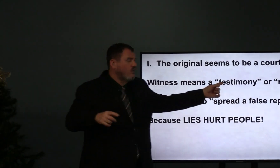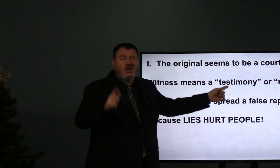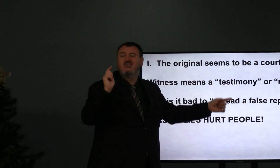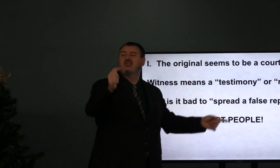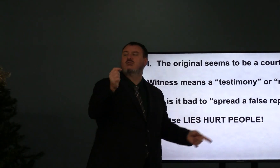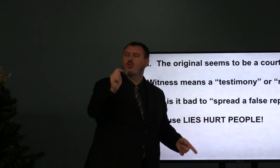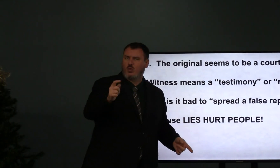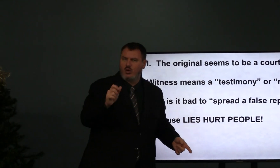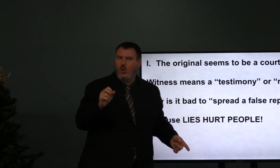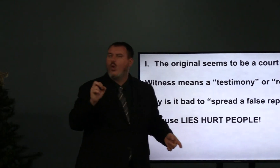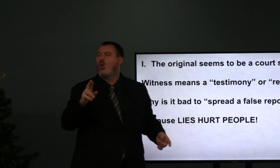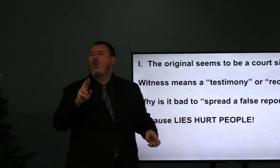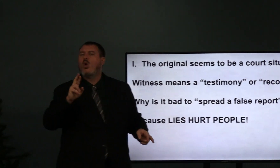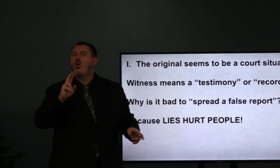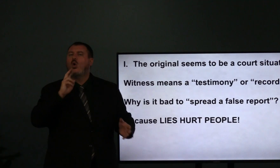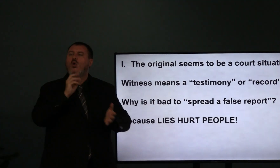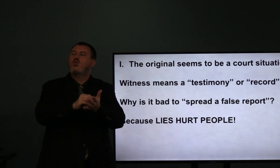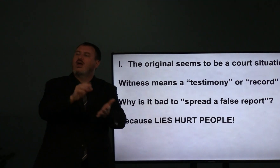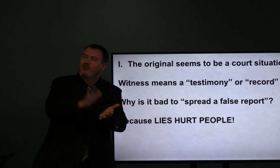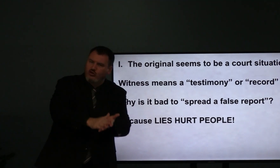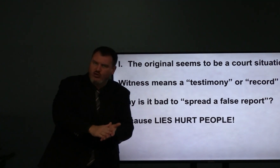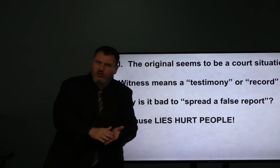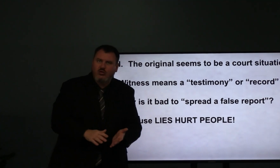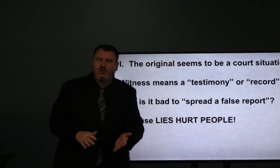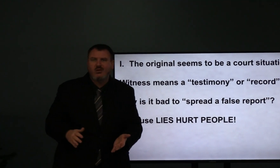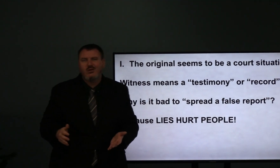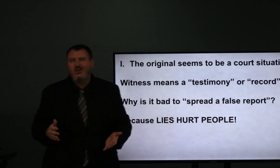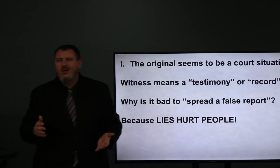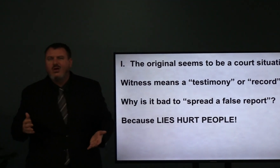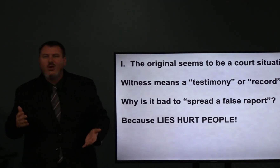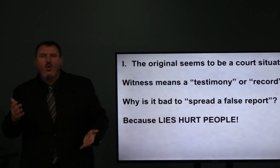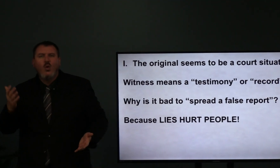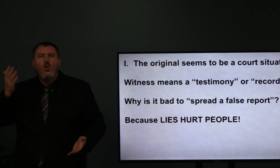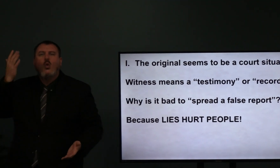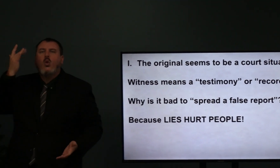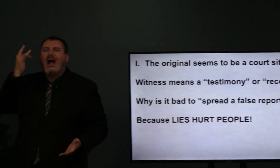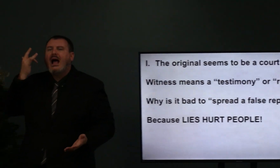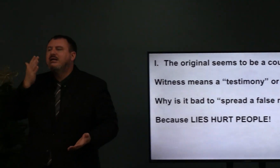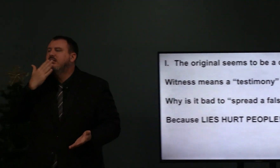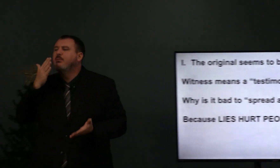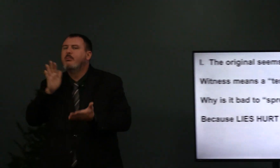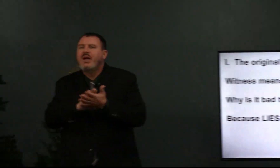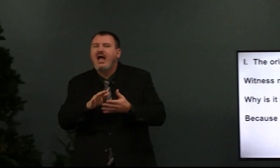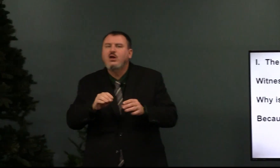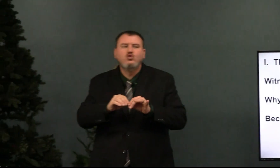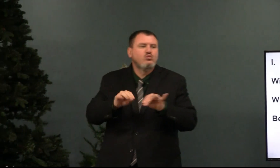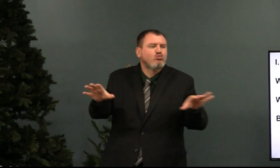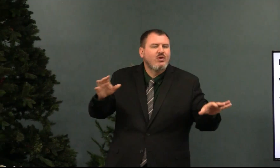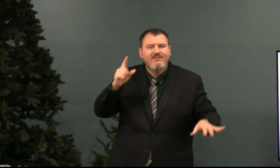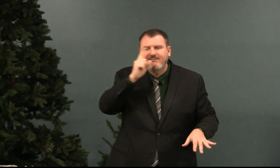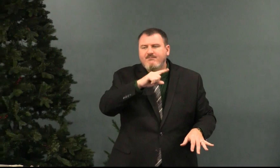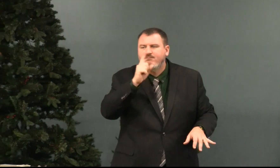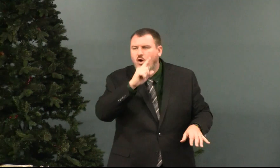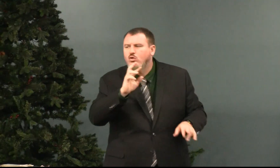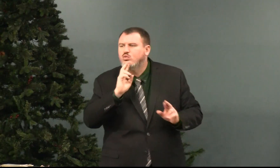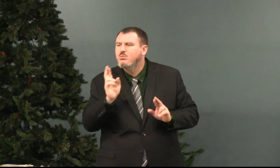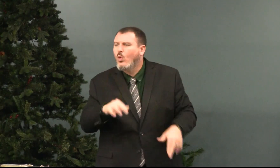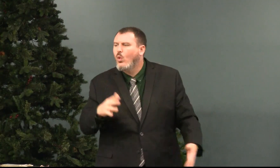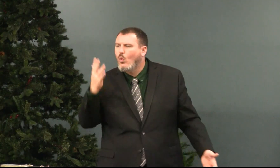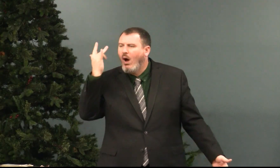A witness. To witness means to bear testimony or a record. So why is it bad to